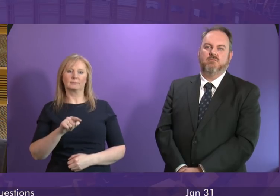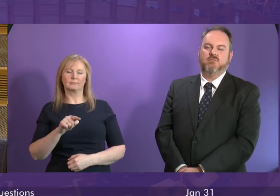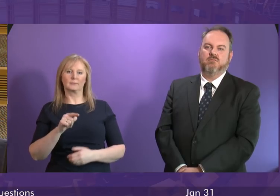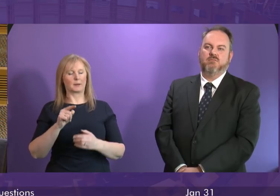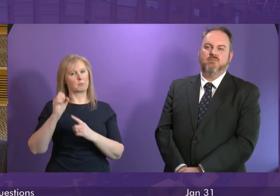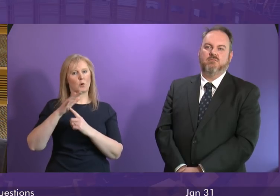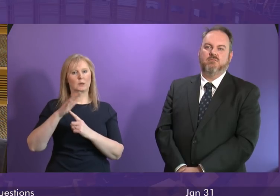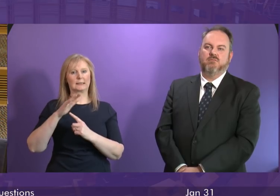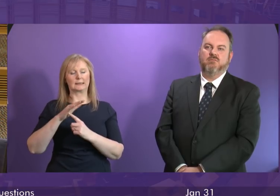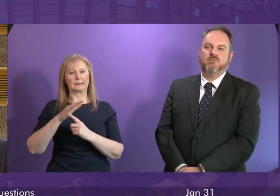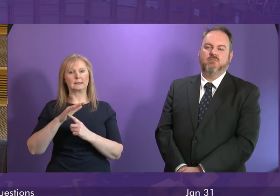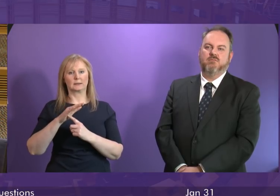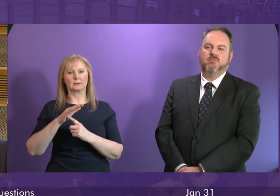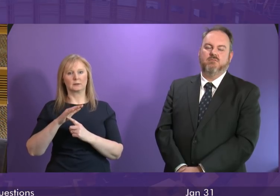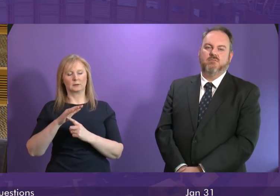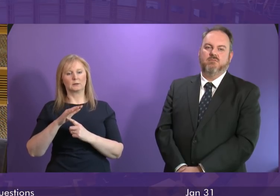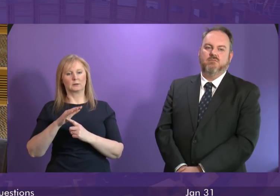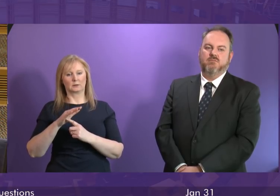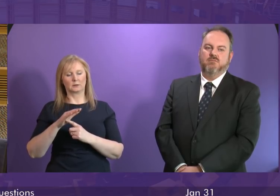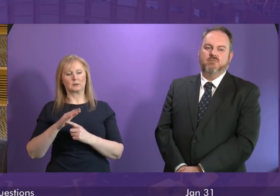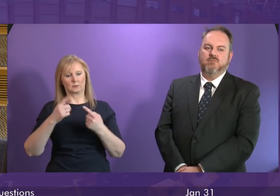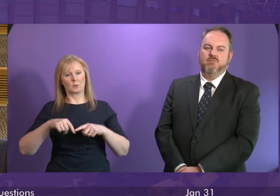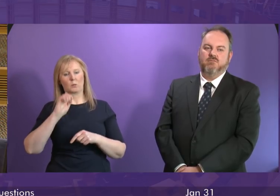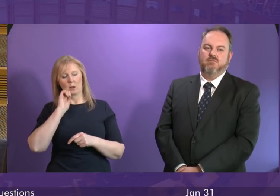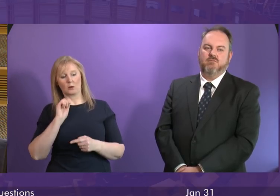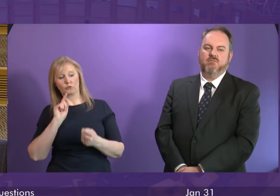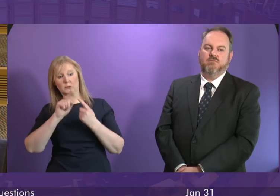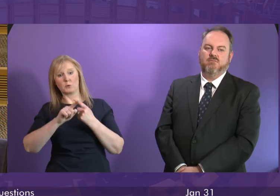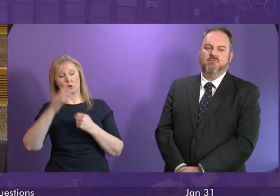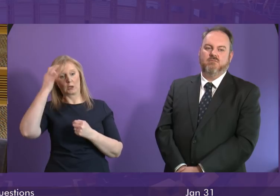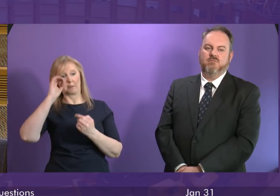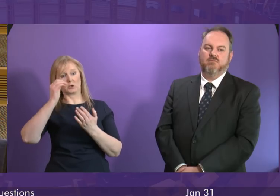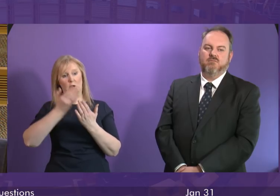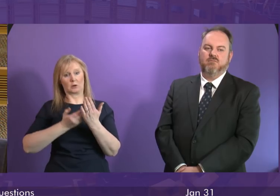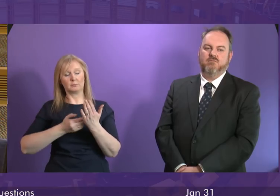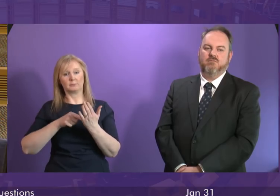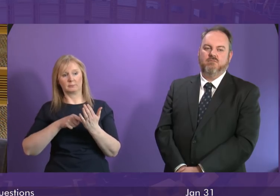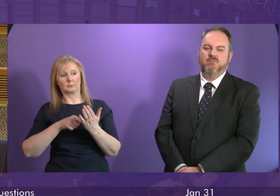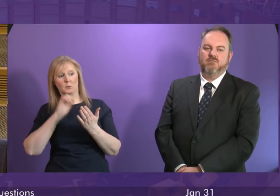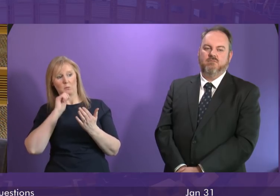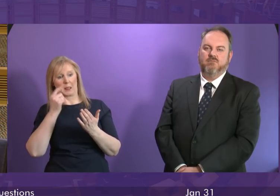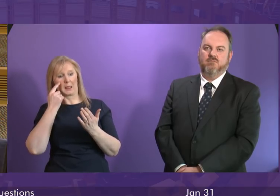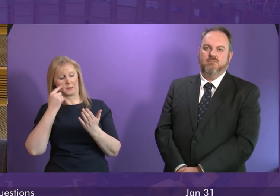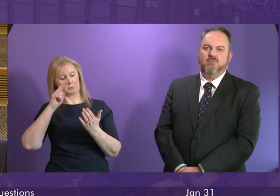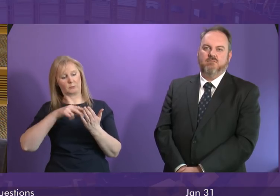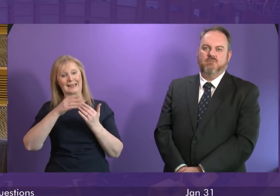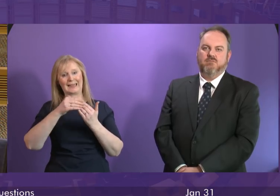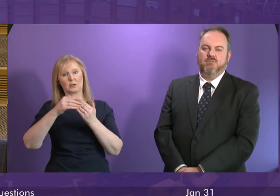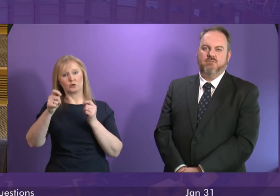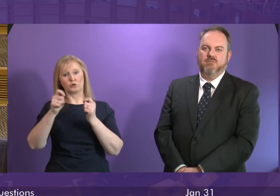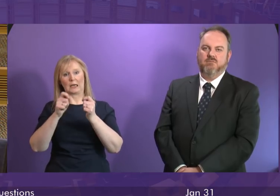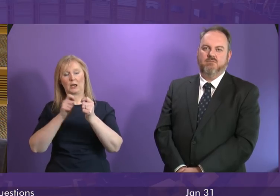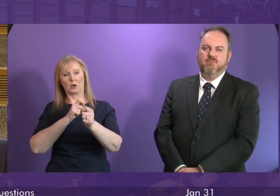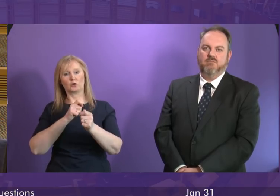important and we will however respond to the Commissioner and look to make changes to guidance or to